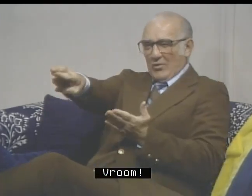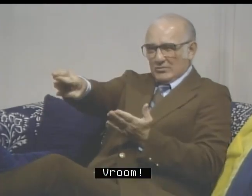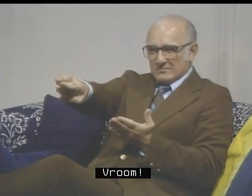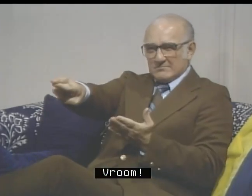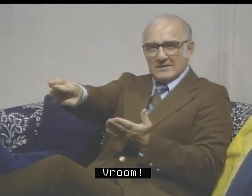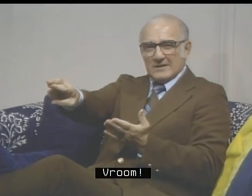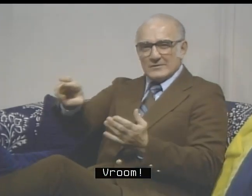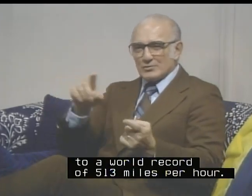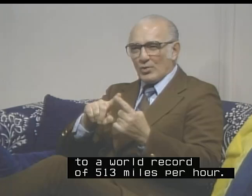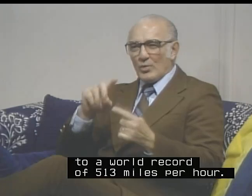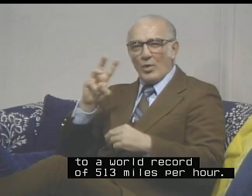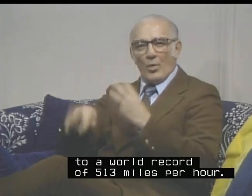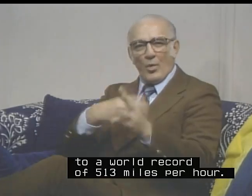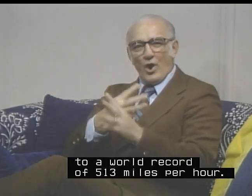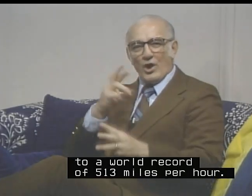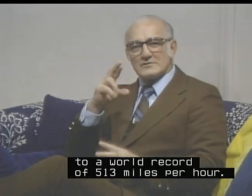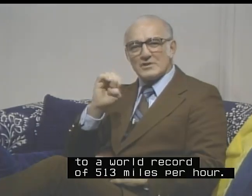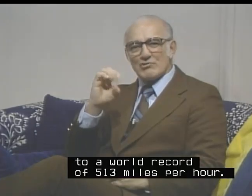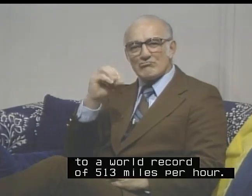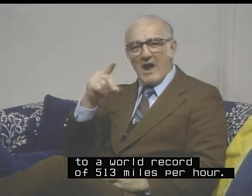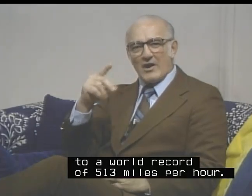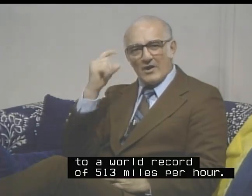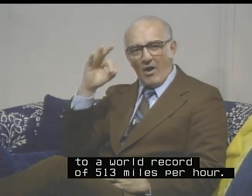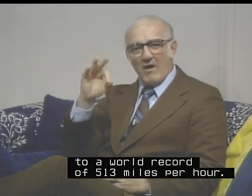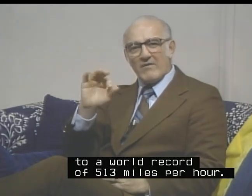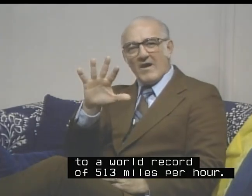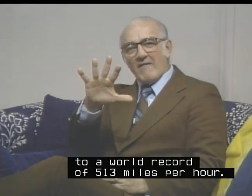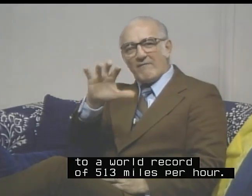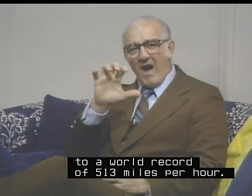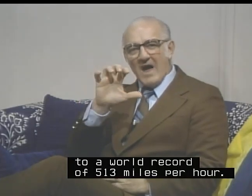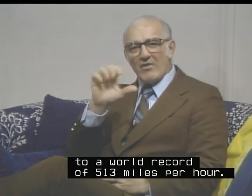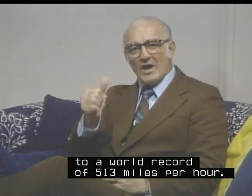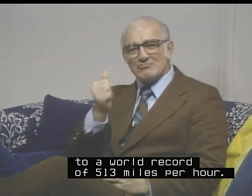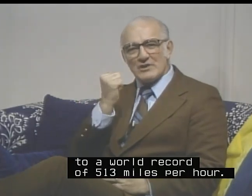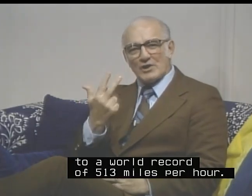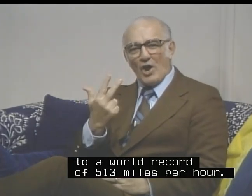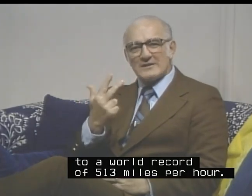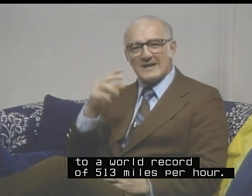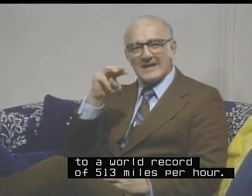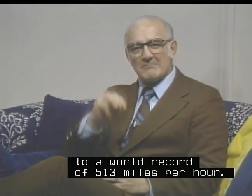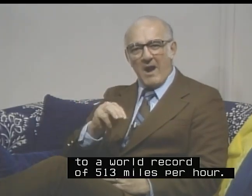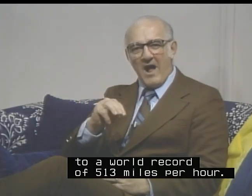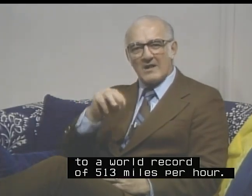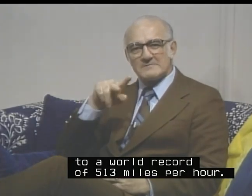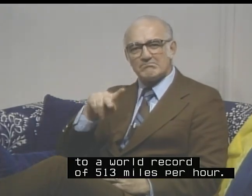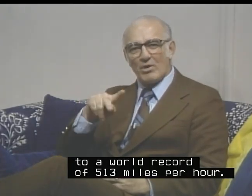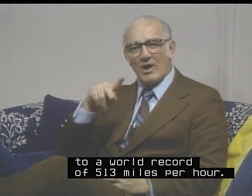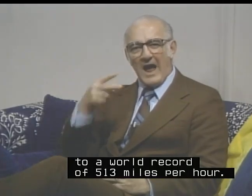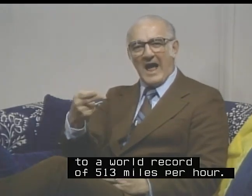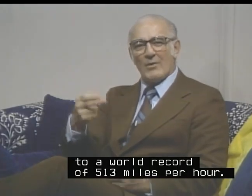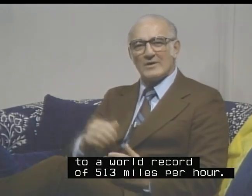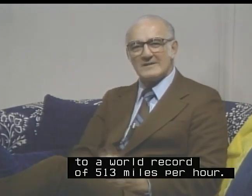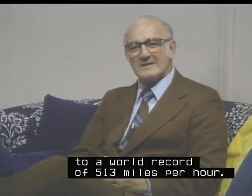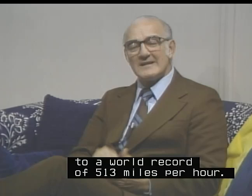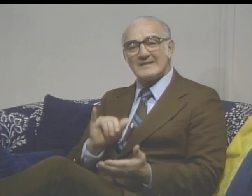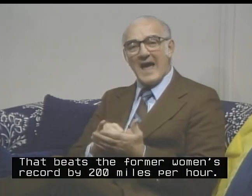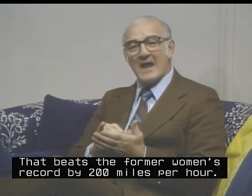Zoomed to world's record of 513 miles per hour. That